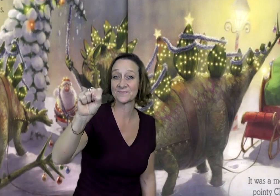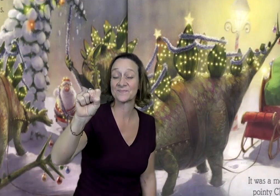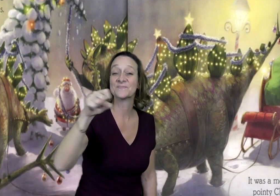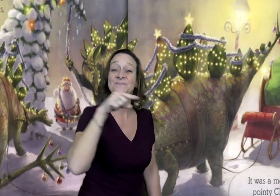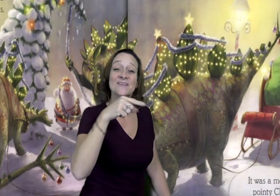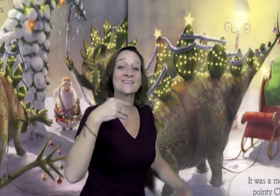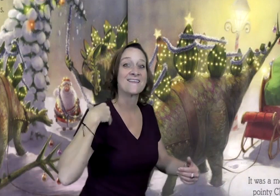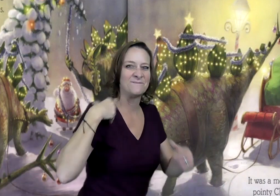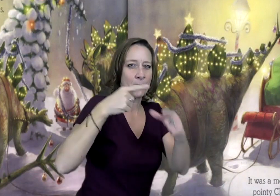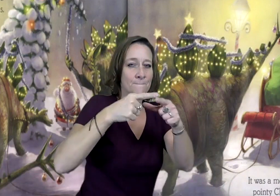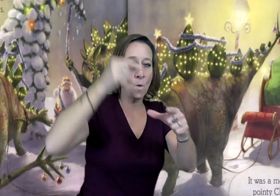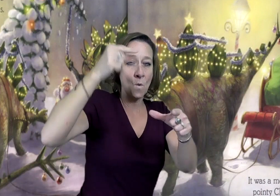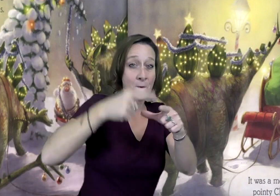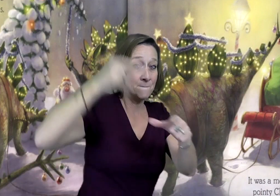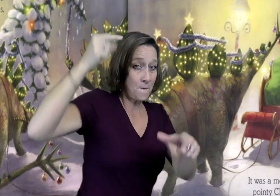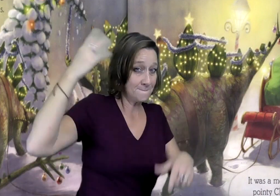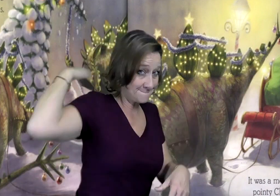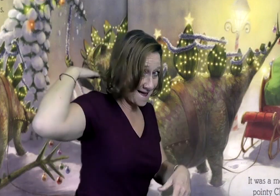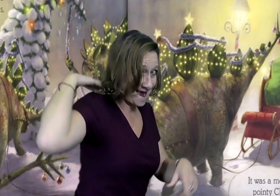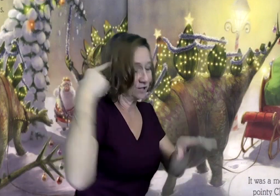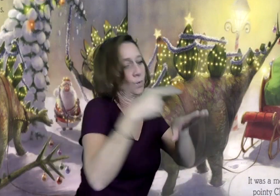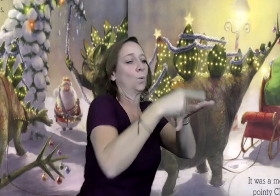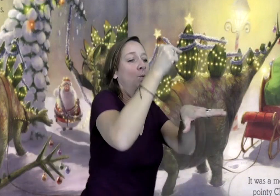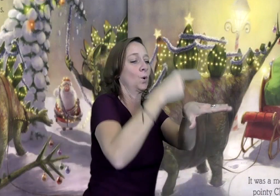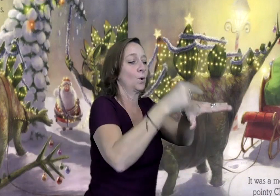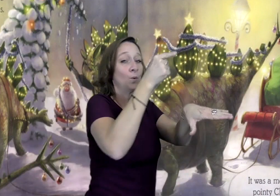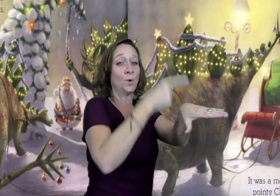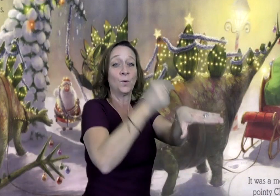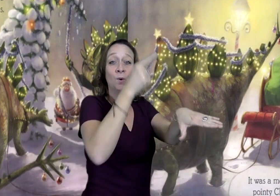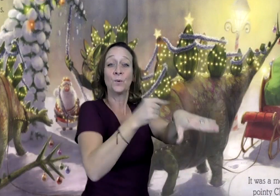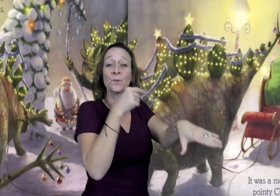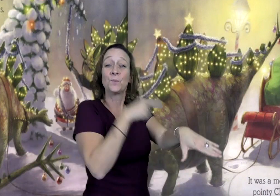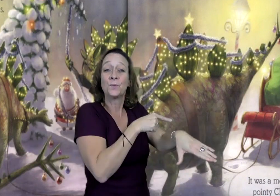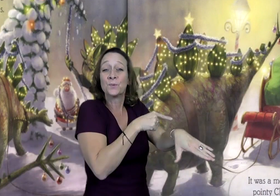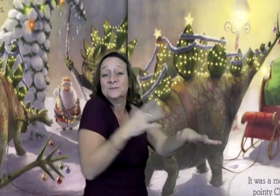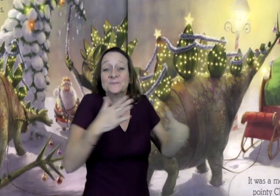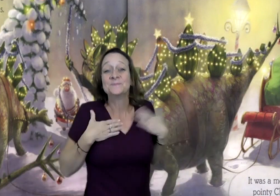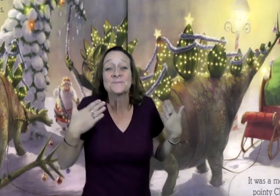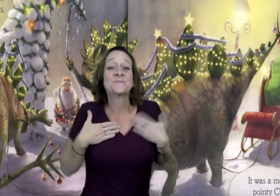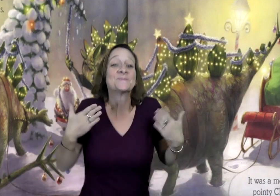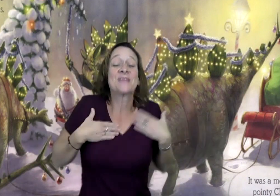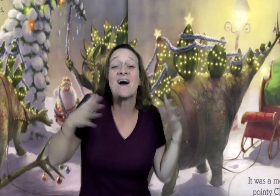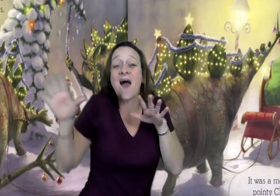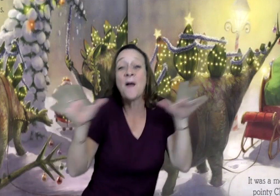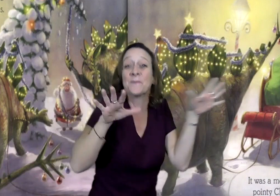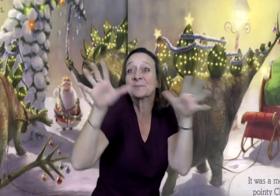They have bony plates along their back. It was a merry, spiky,